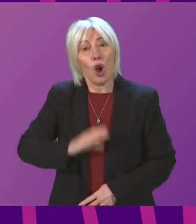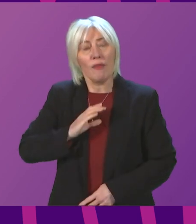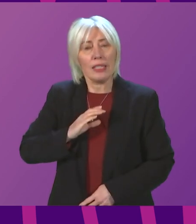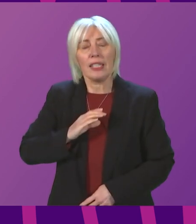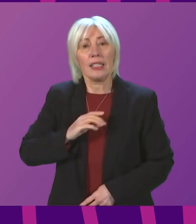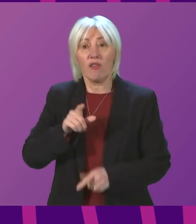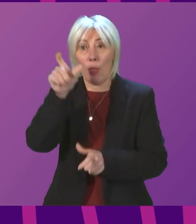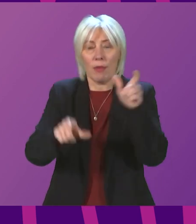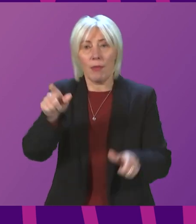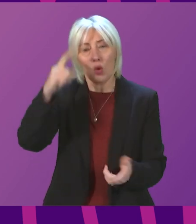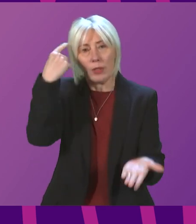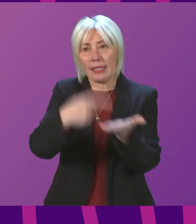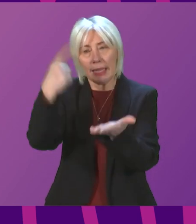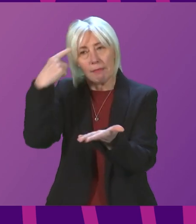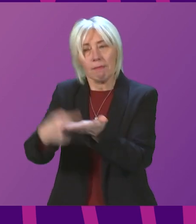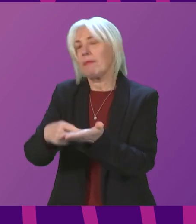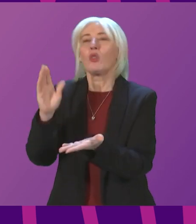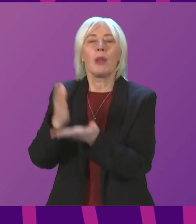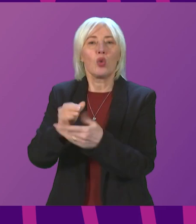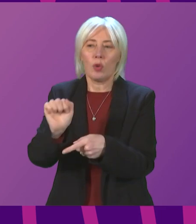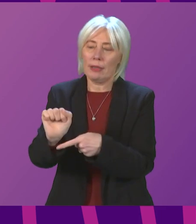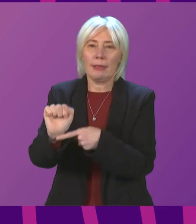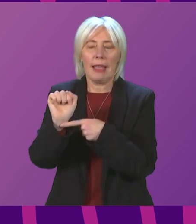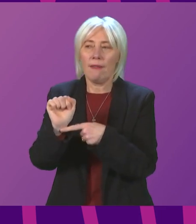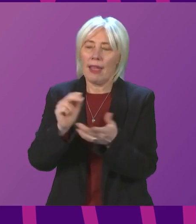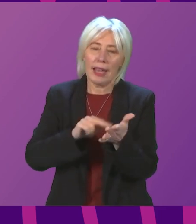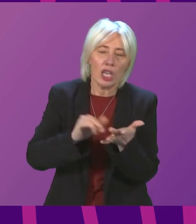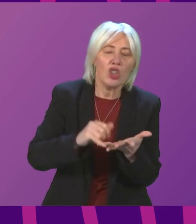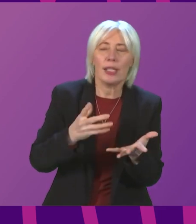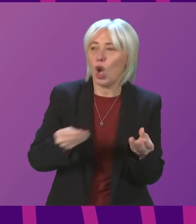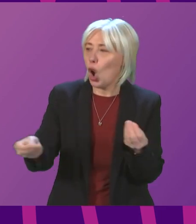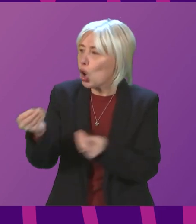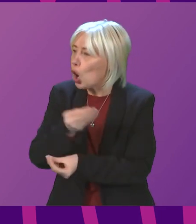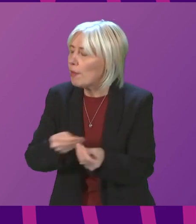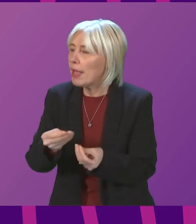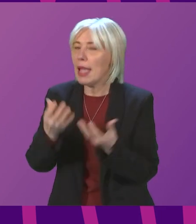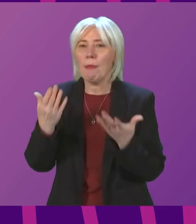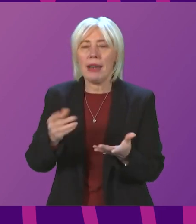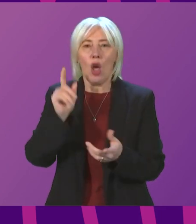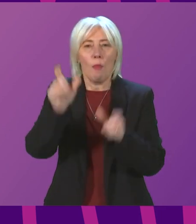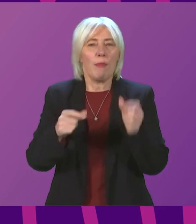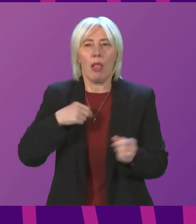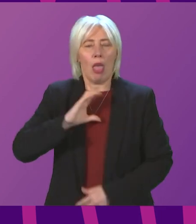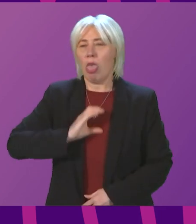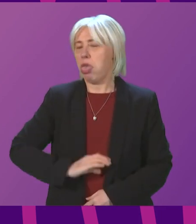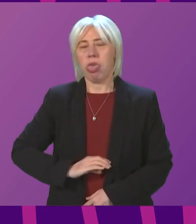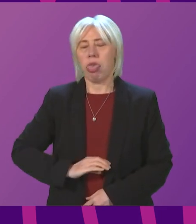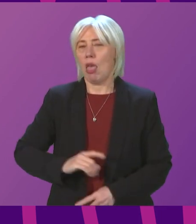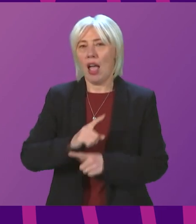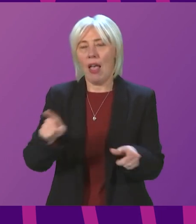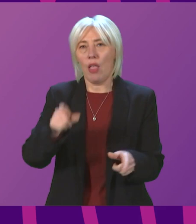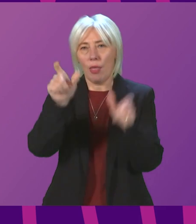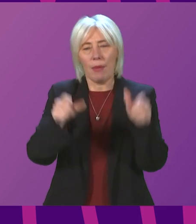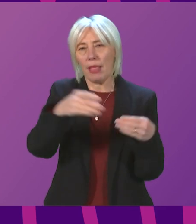making decisions to safeguard the NHS and the economy may now be eroded and that the